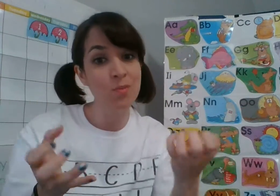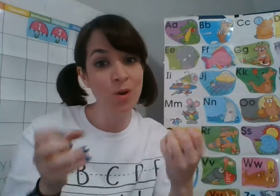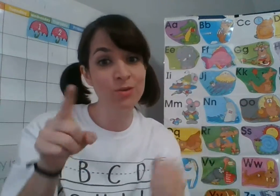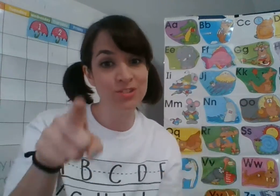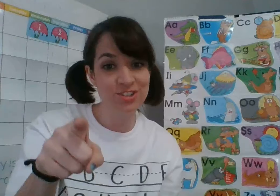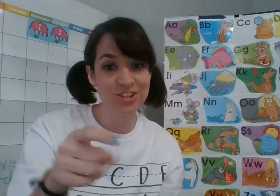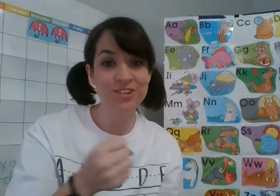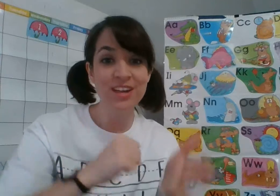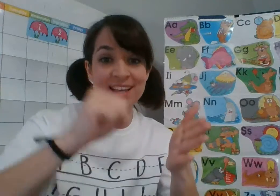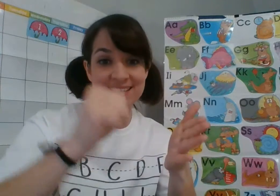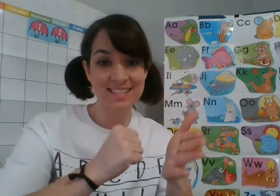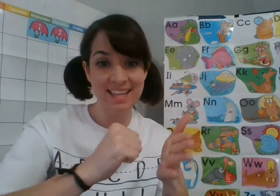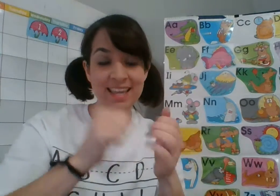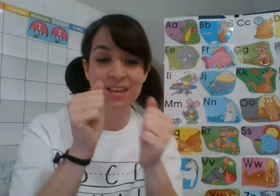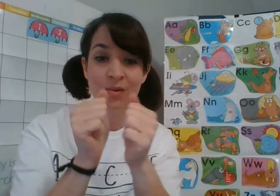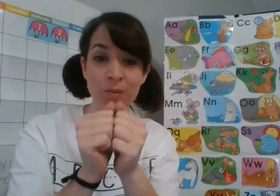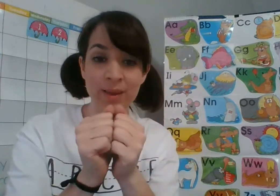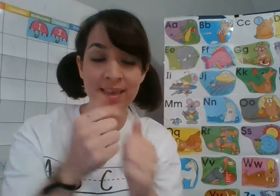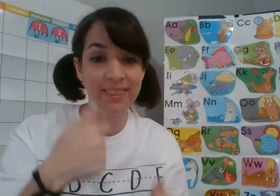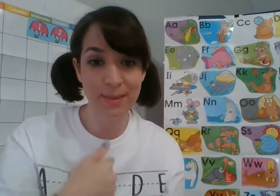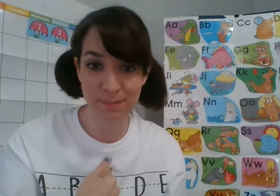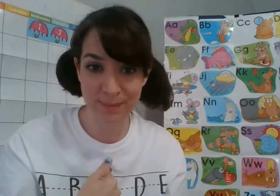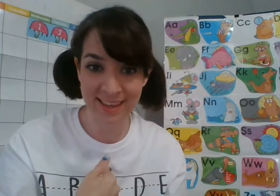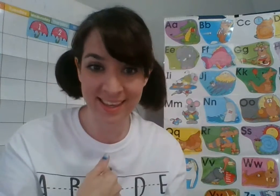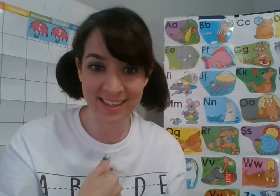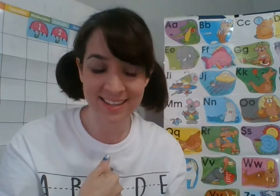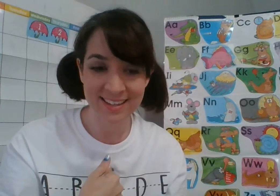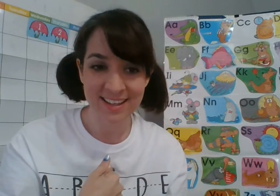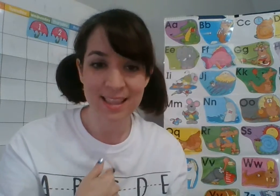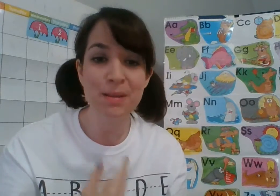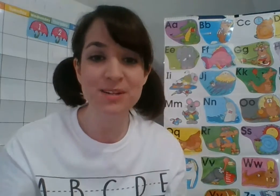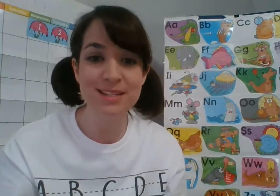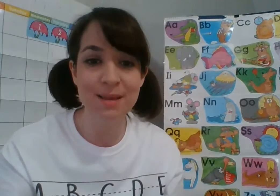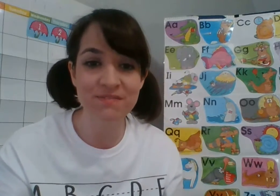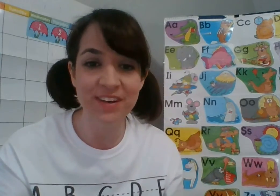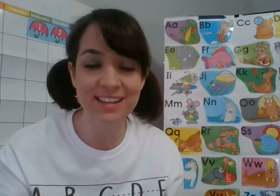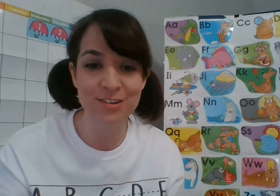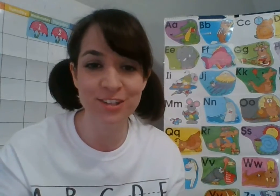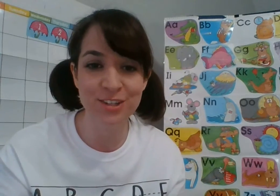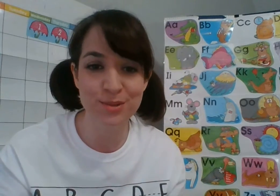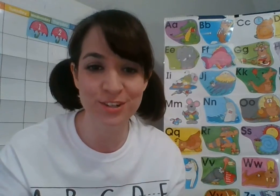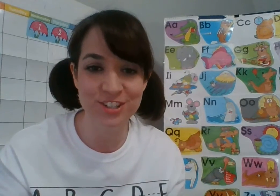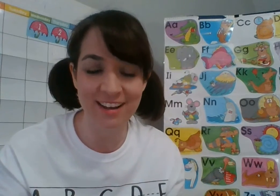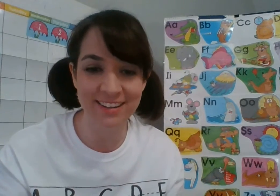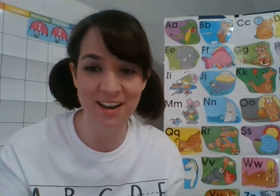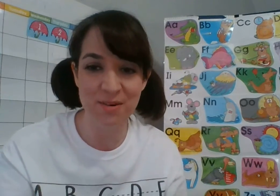won't you sing with me. That might be just something fun that you can do with your child at home.